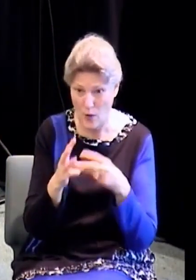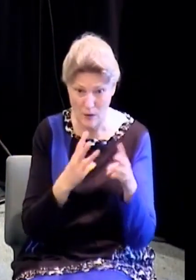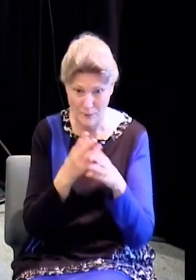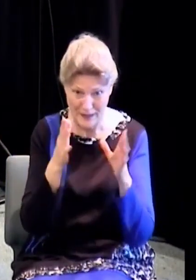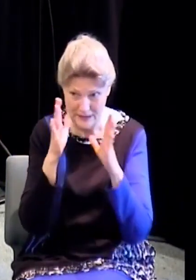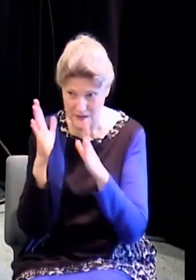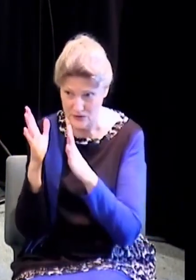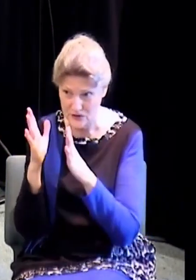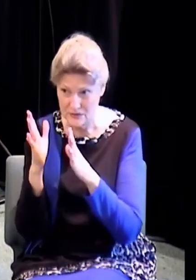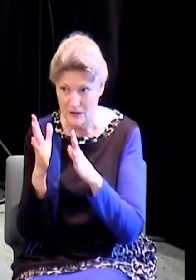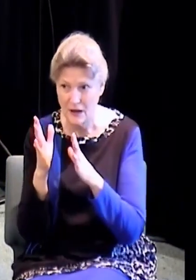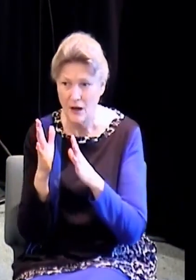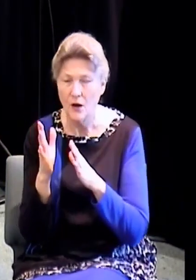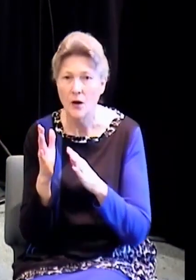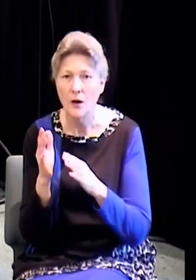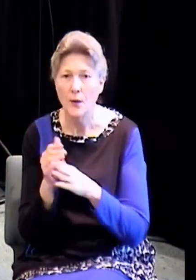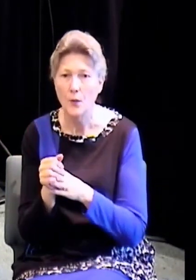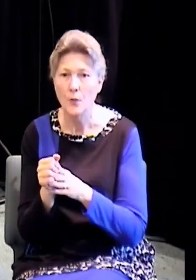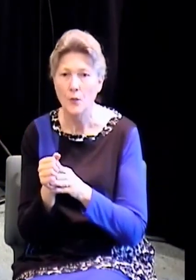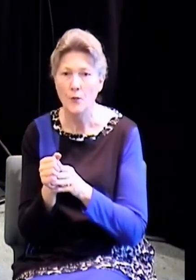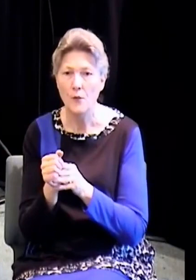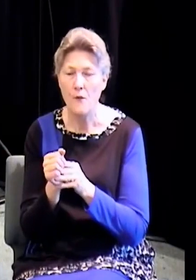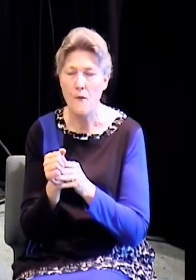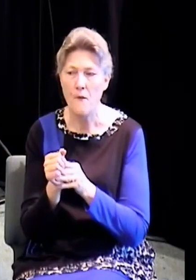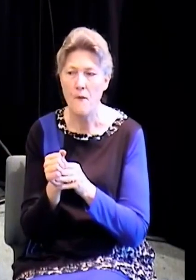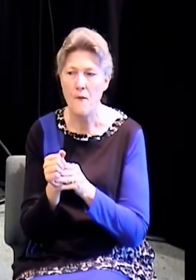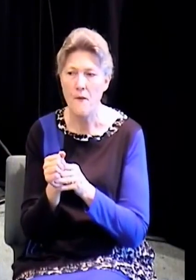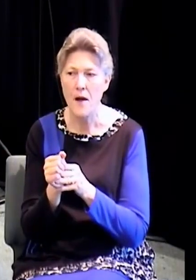expect God to welcome them with open arms. It says,